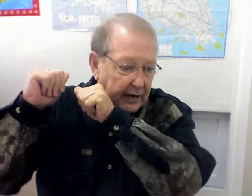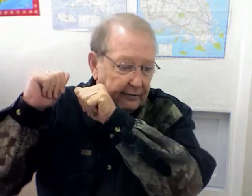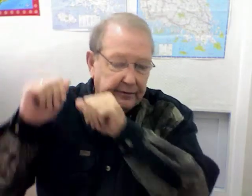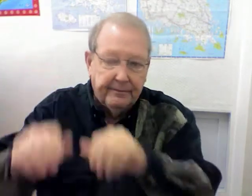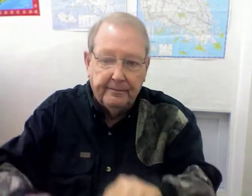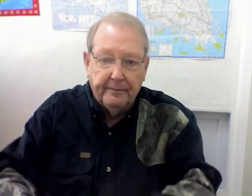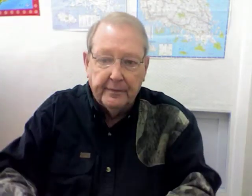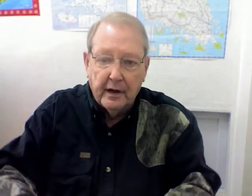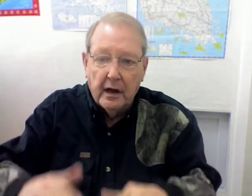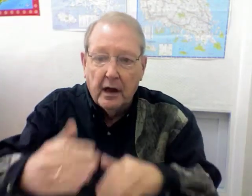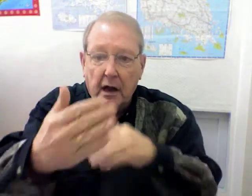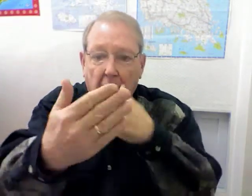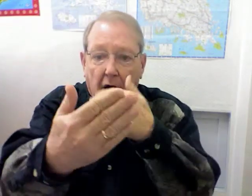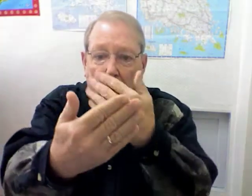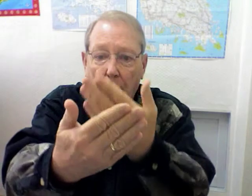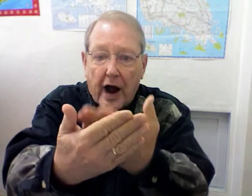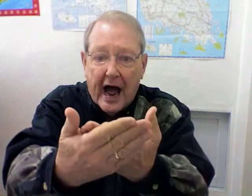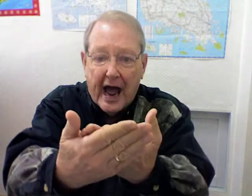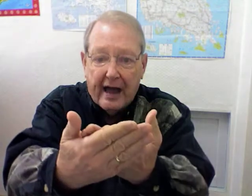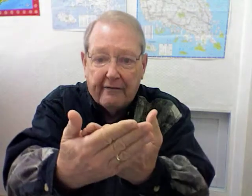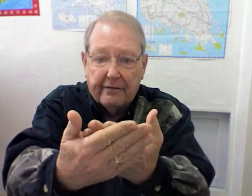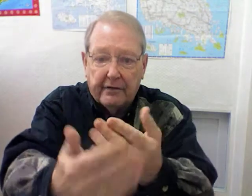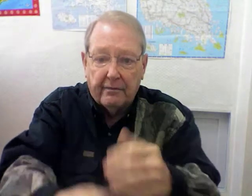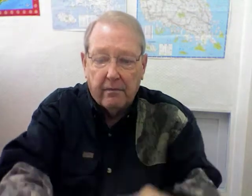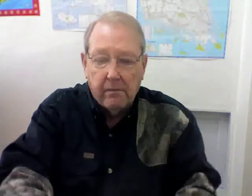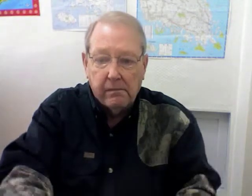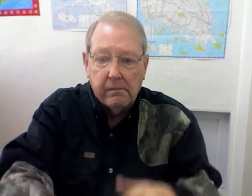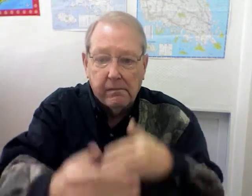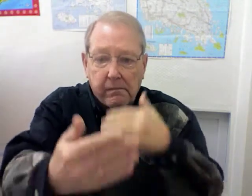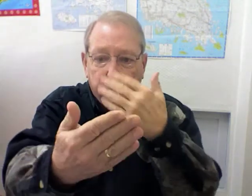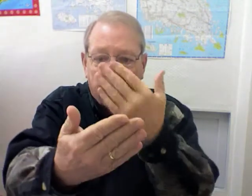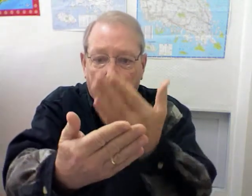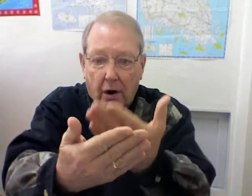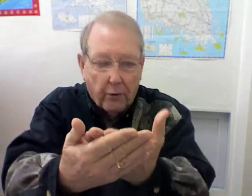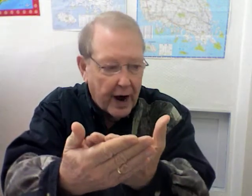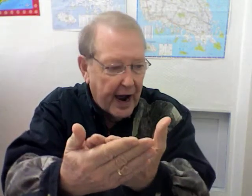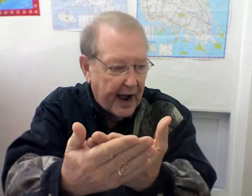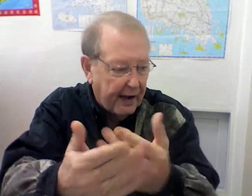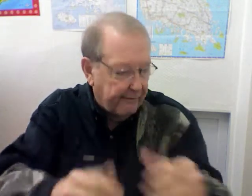Arrive. Arrive.